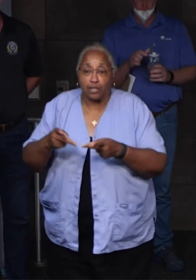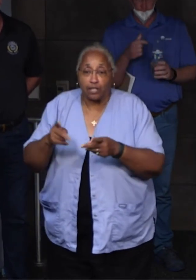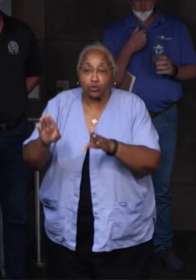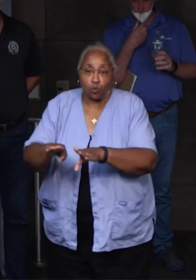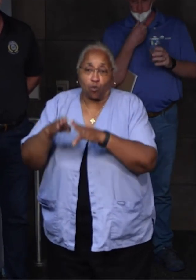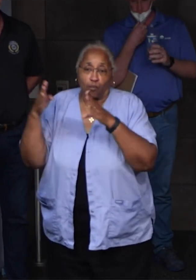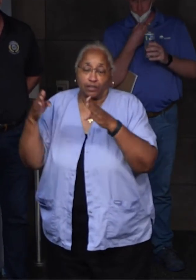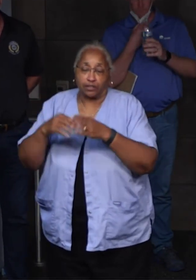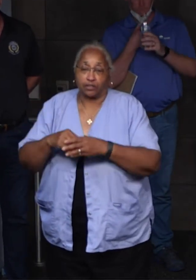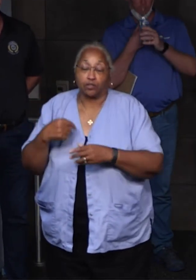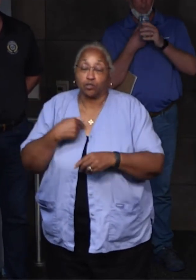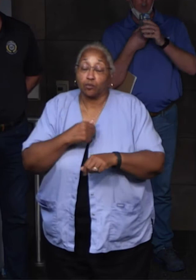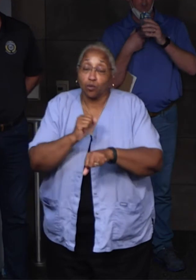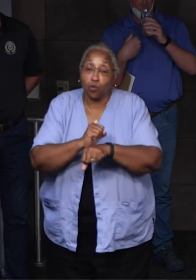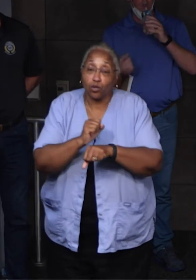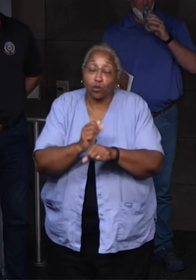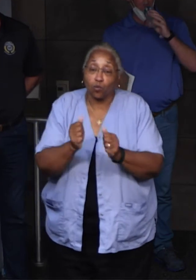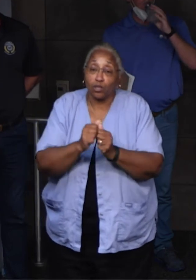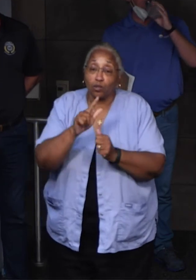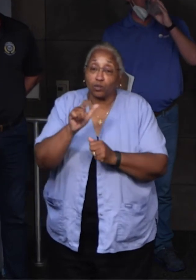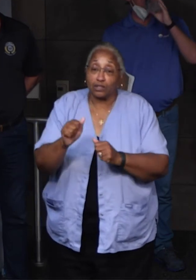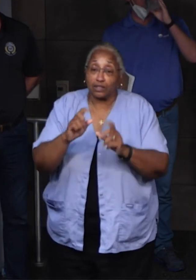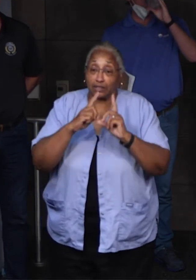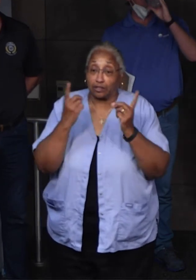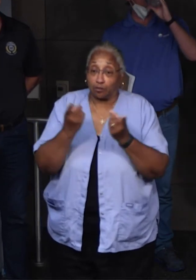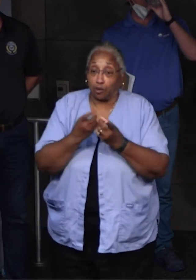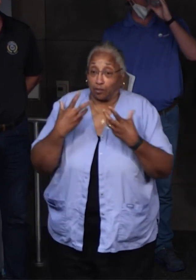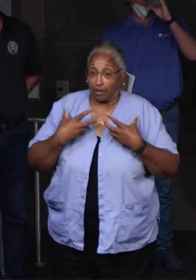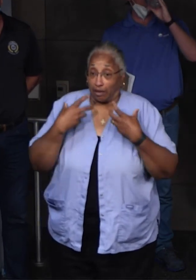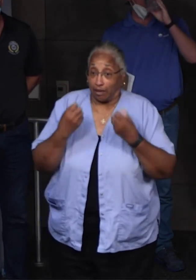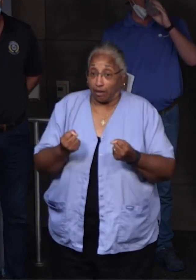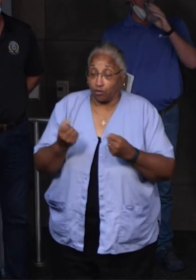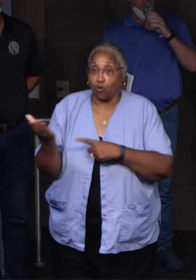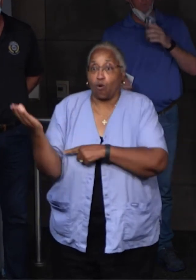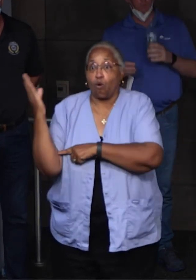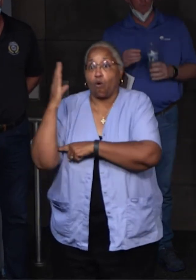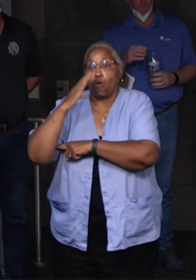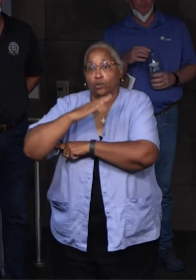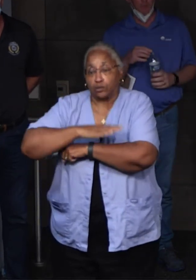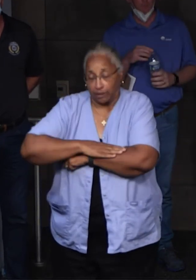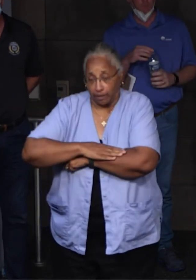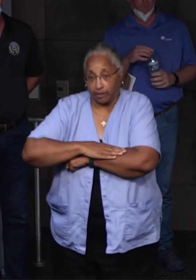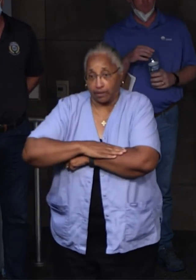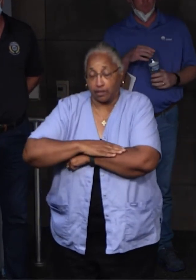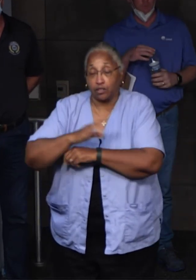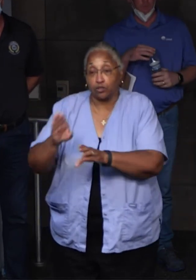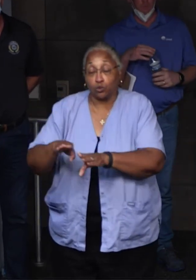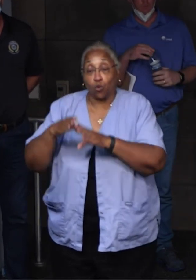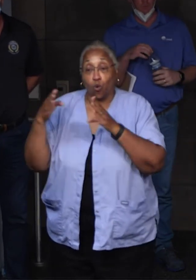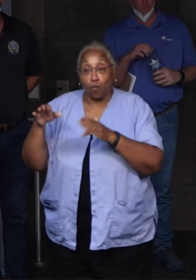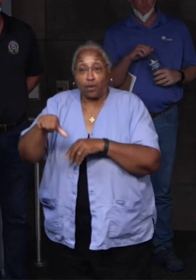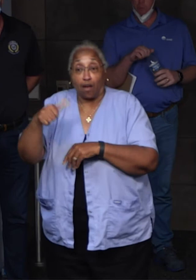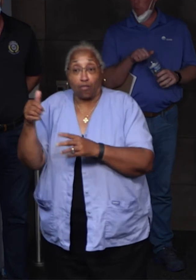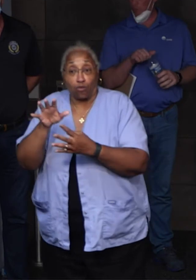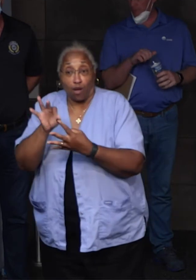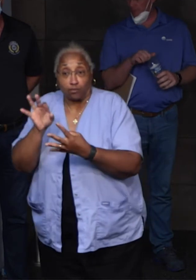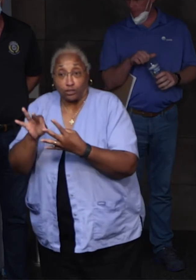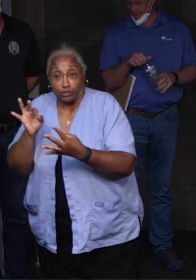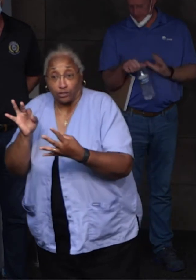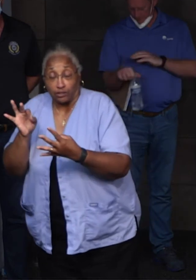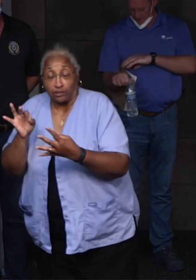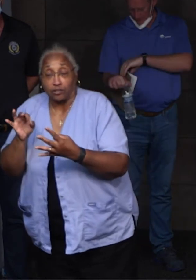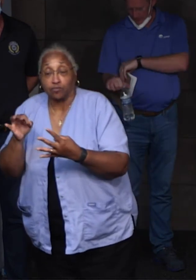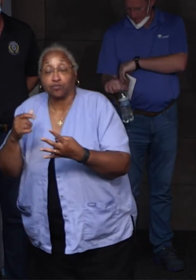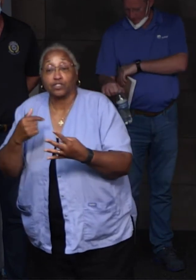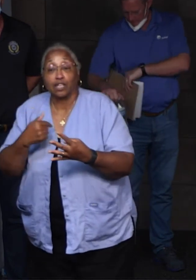diligently with the Louisiana Department of Health all day today to open up other options. I have